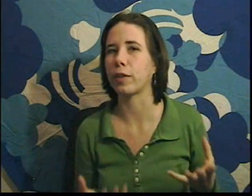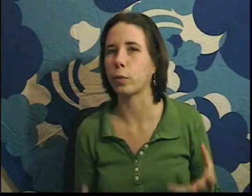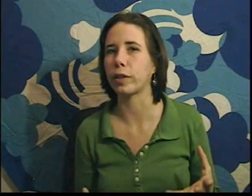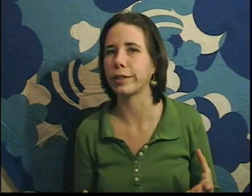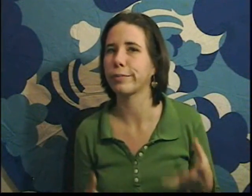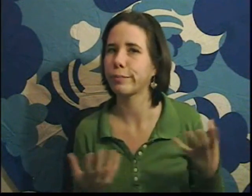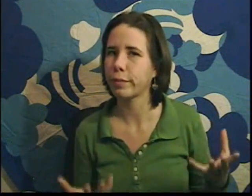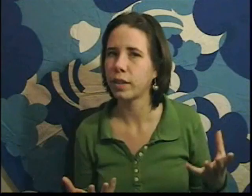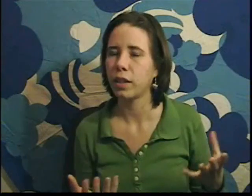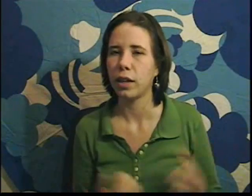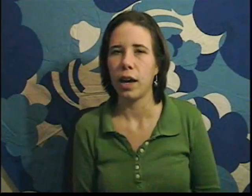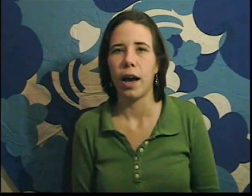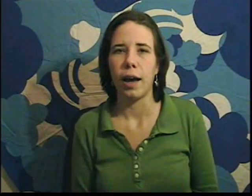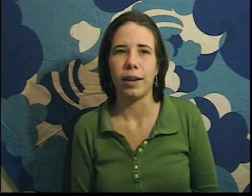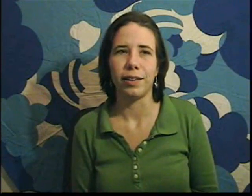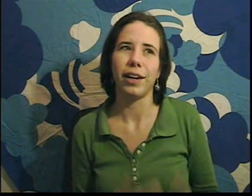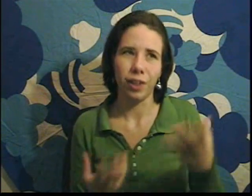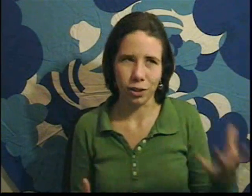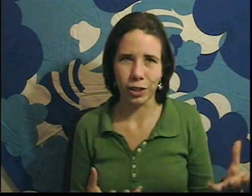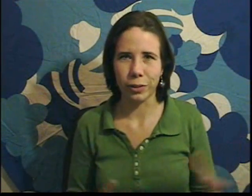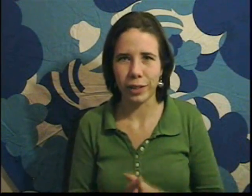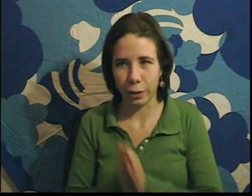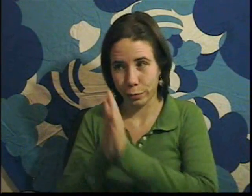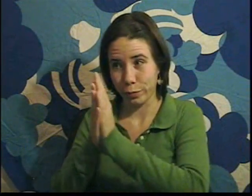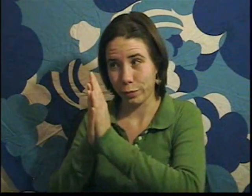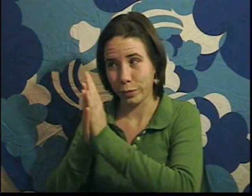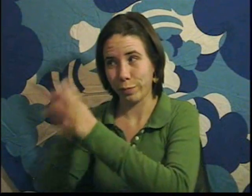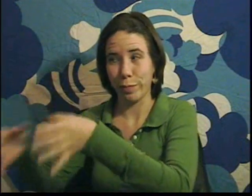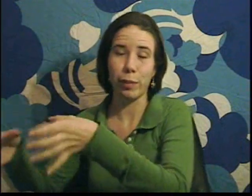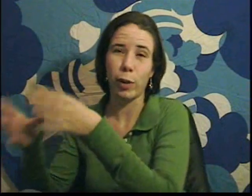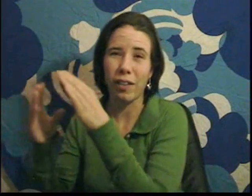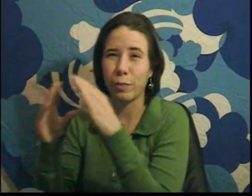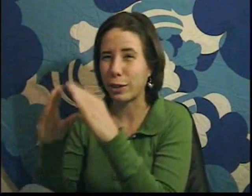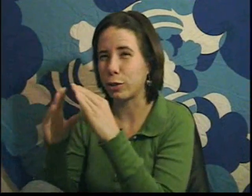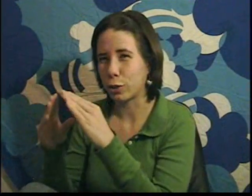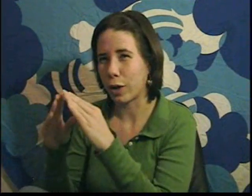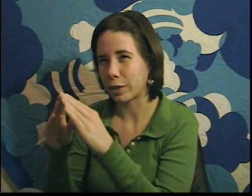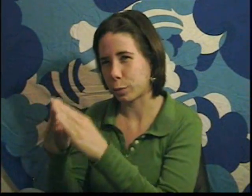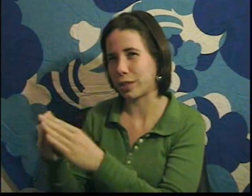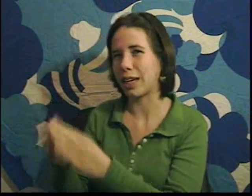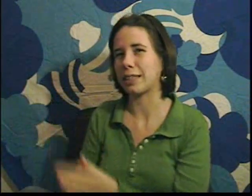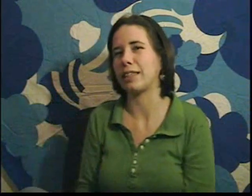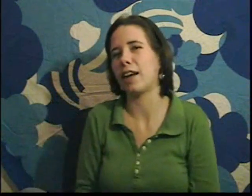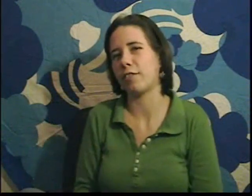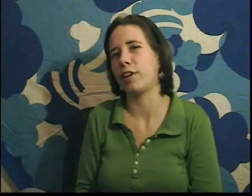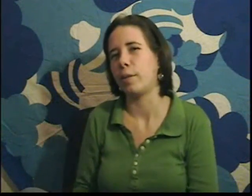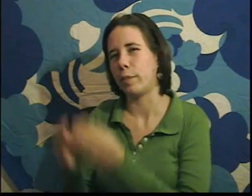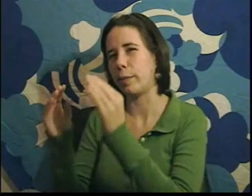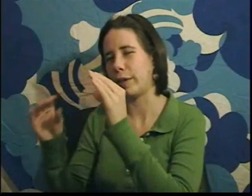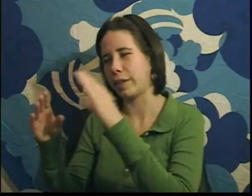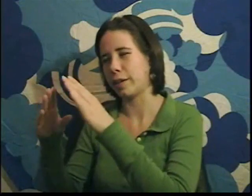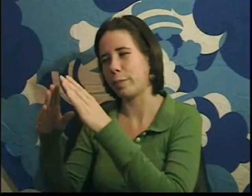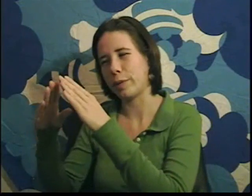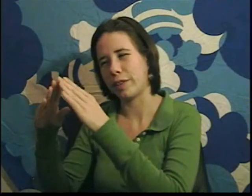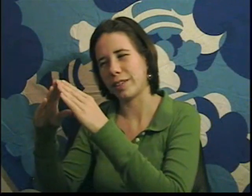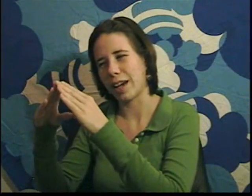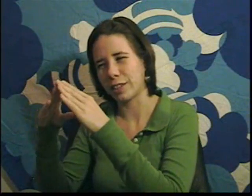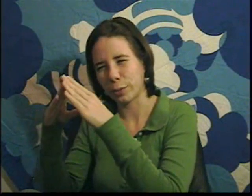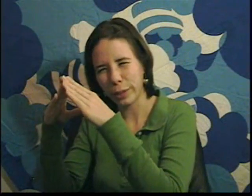about the world. And also, you know, maybe you haven't measured those triangles precisely enough. Maybe the sides are